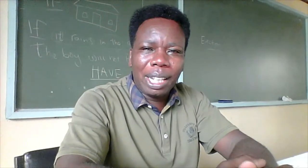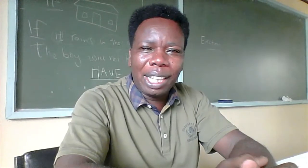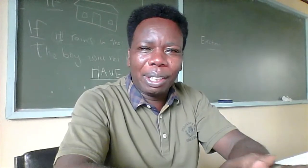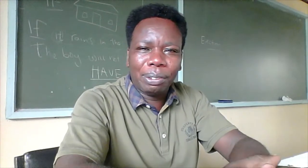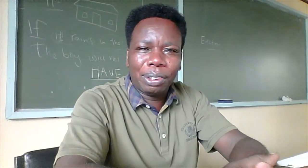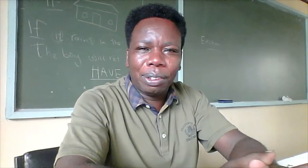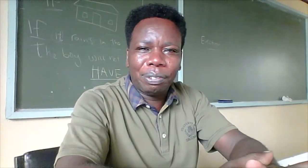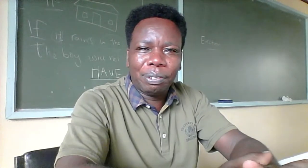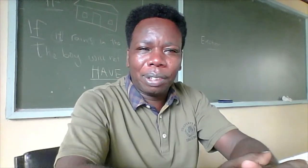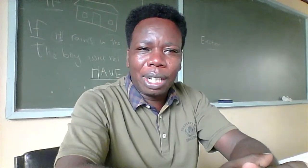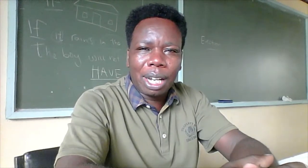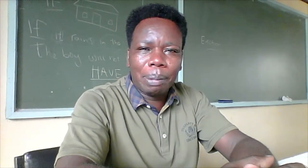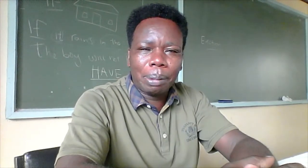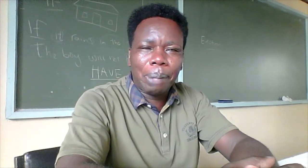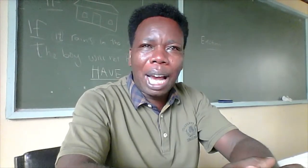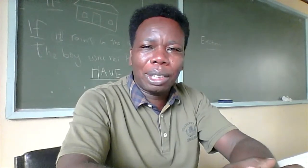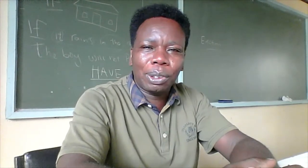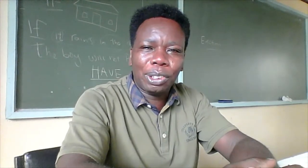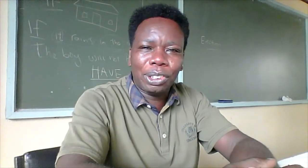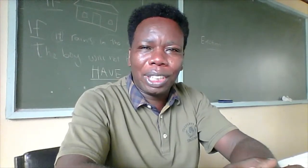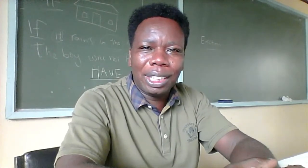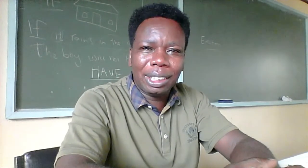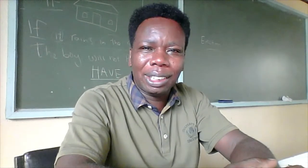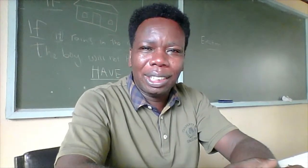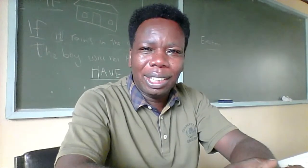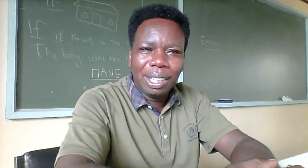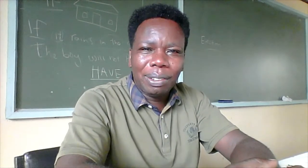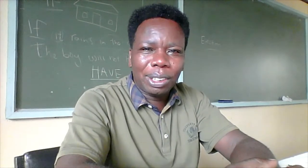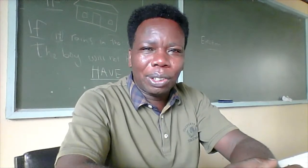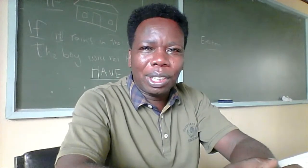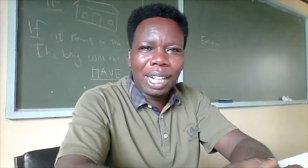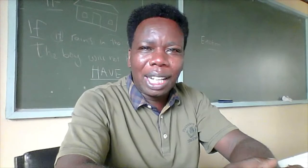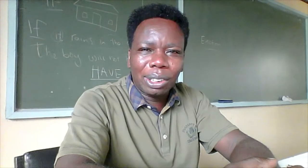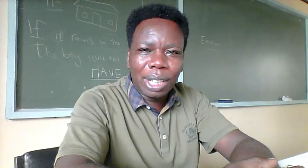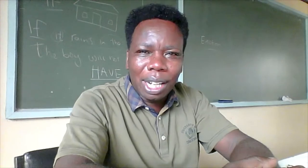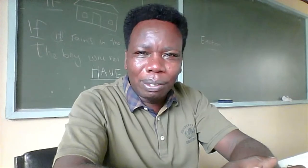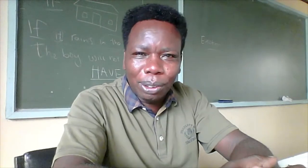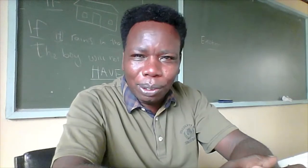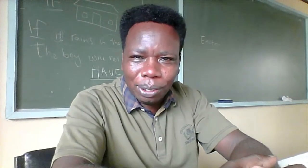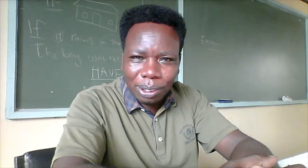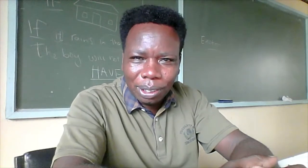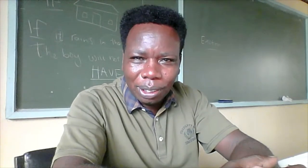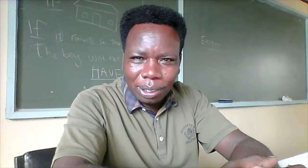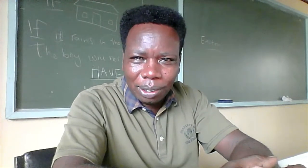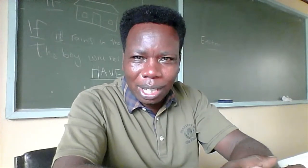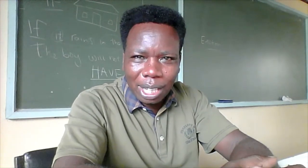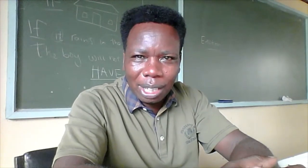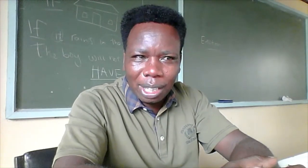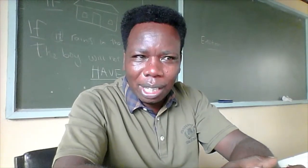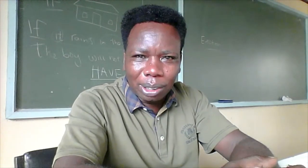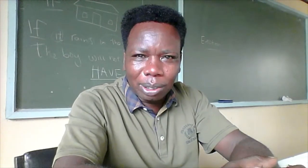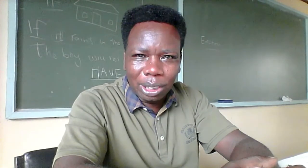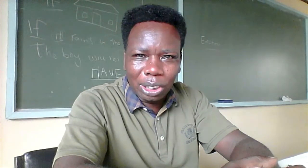Thank you for coming back to this site. We are so glad to have you. You are a treasure.